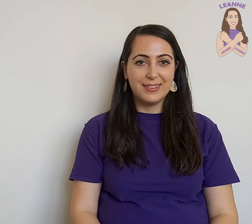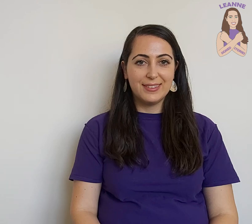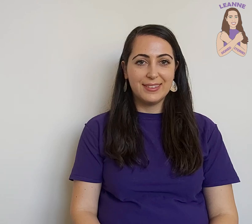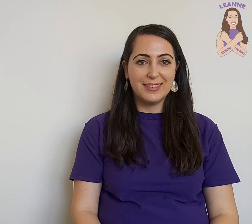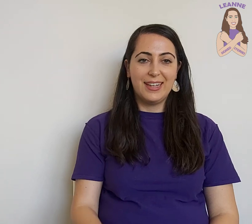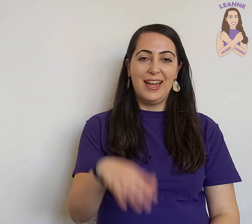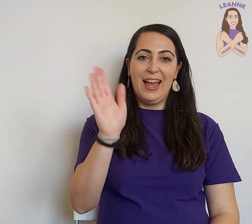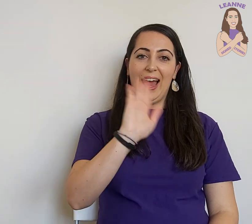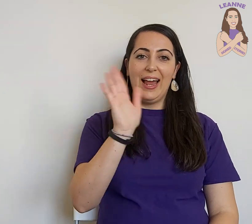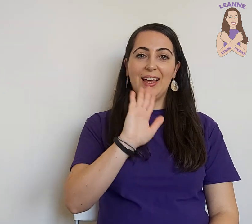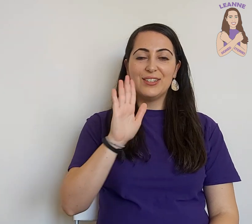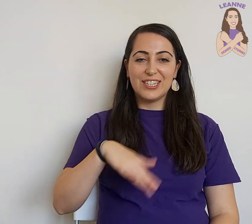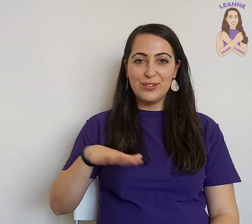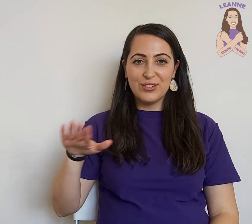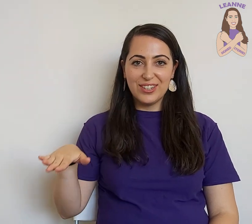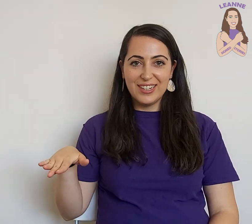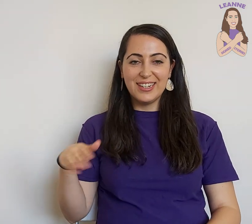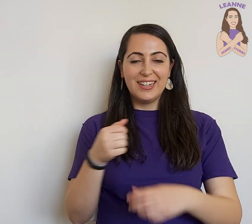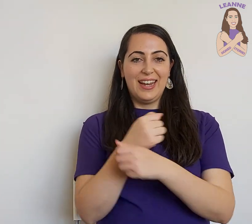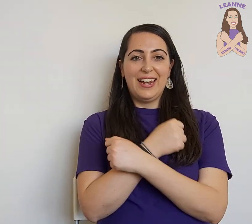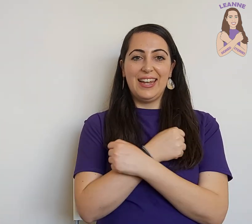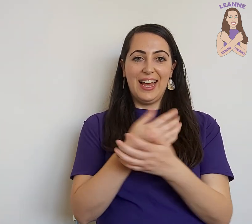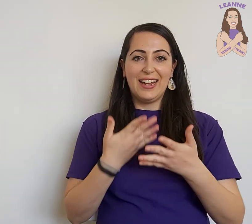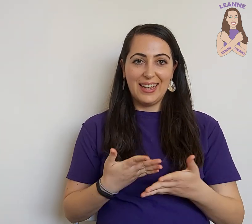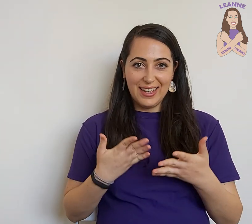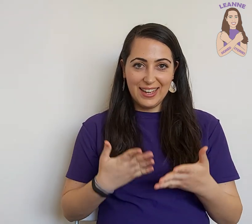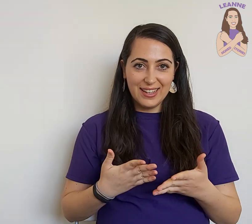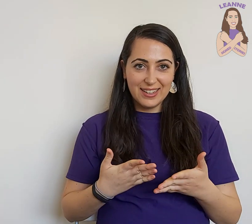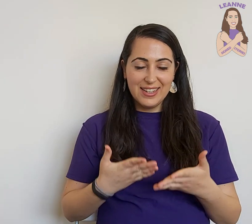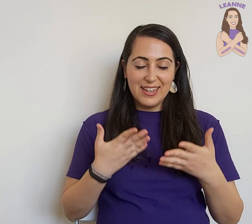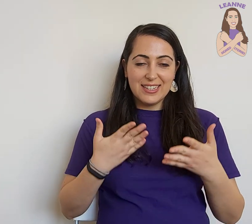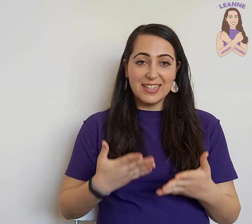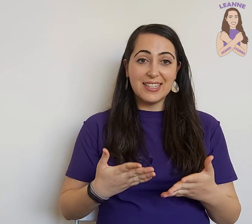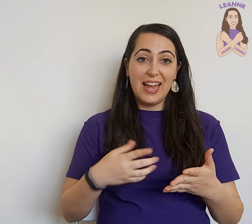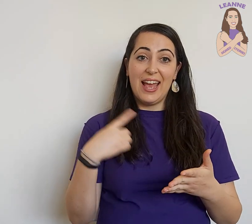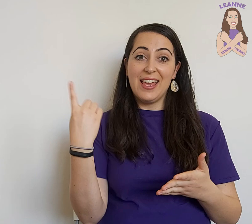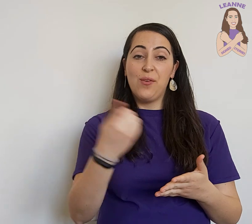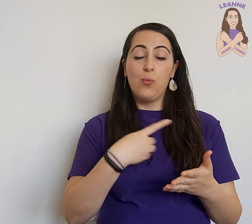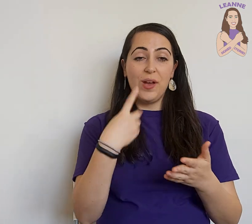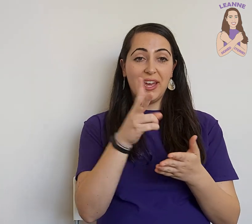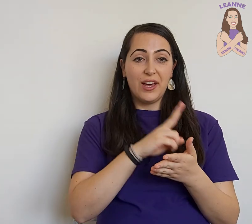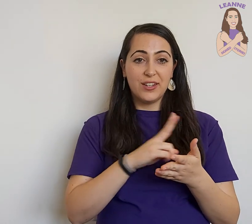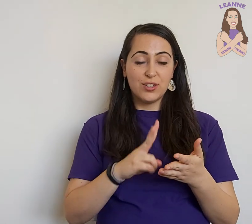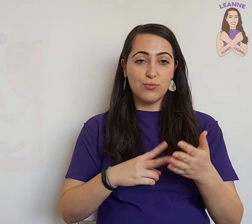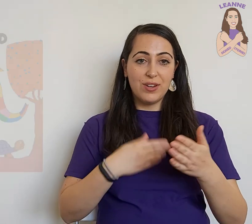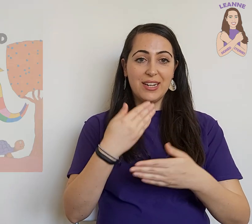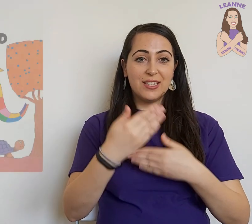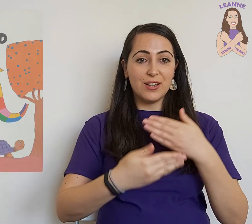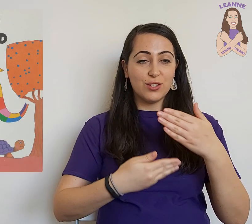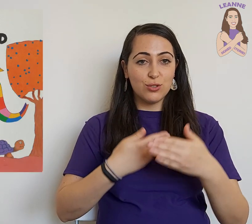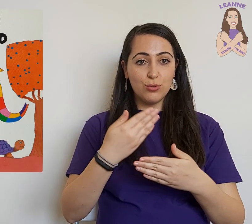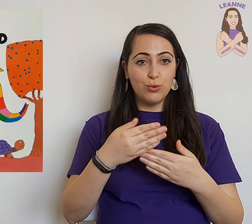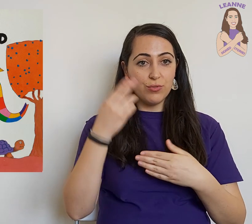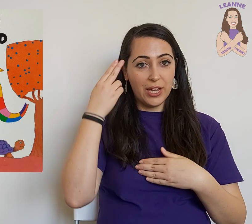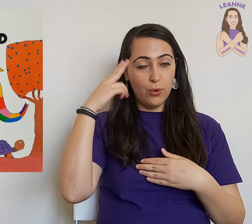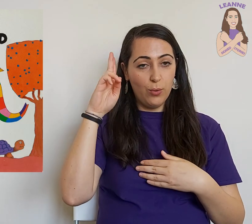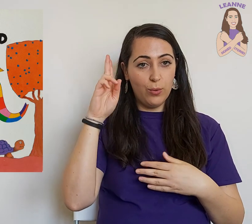Hello children, Leanne here. Today we're going to read a story called